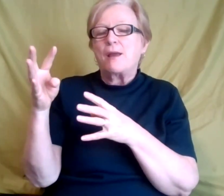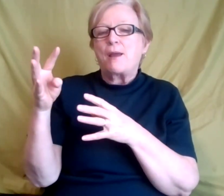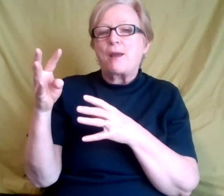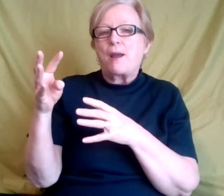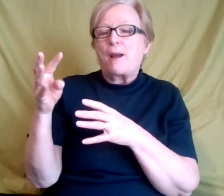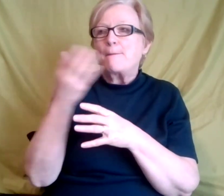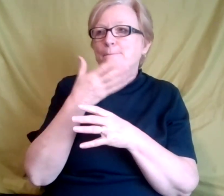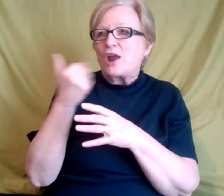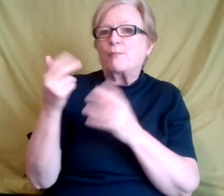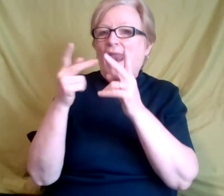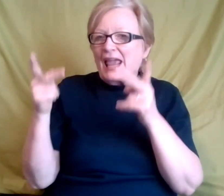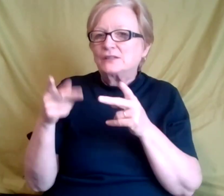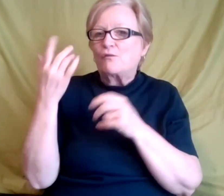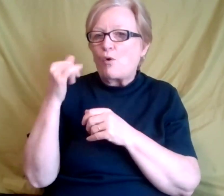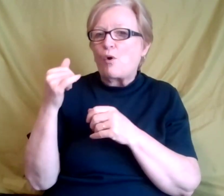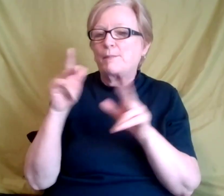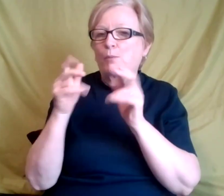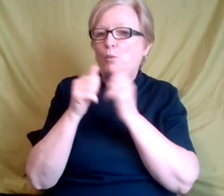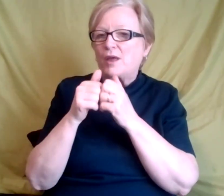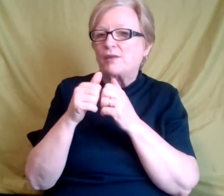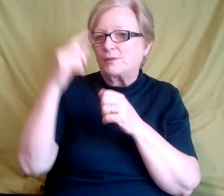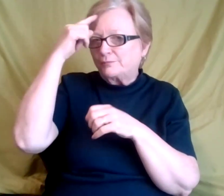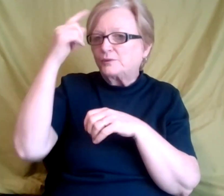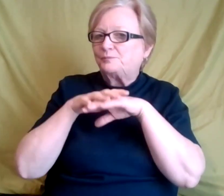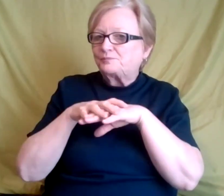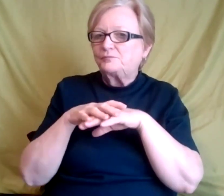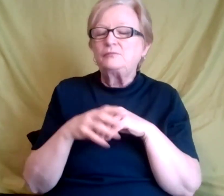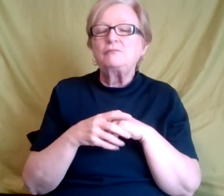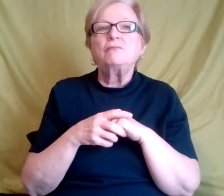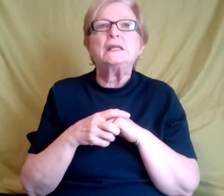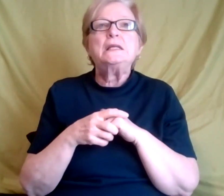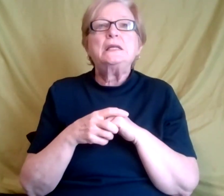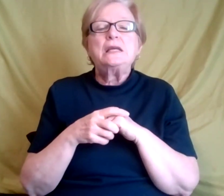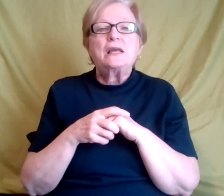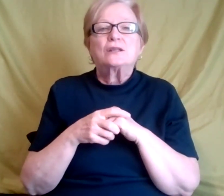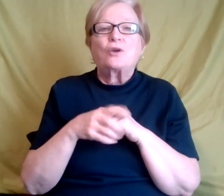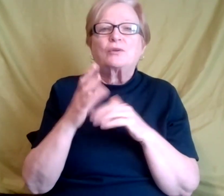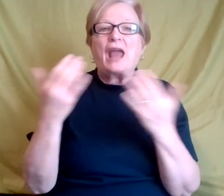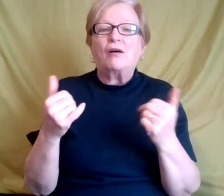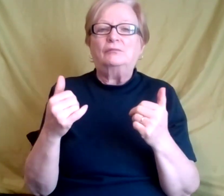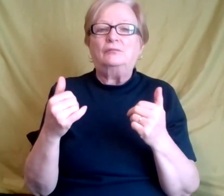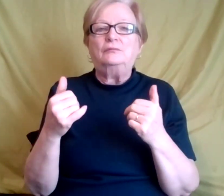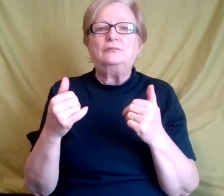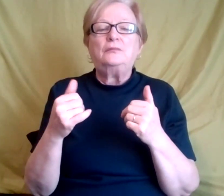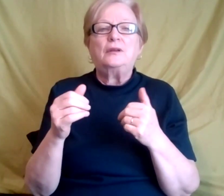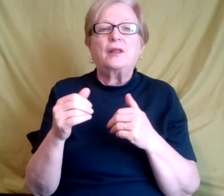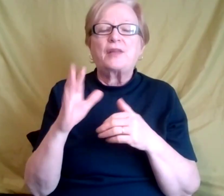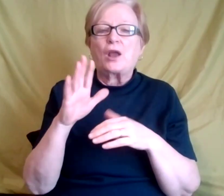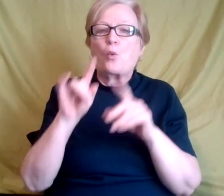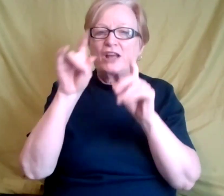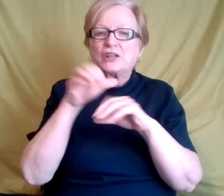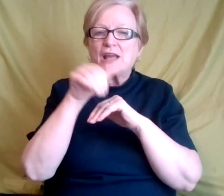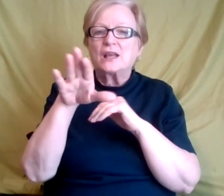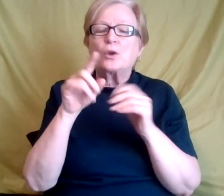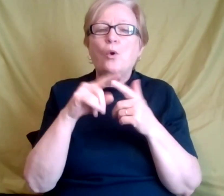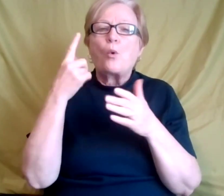space. And so, you know, the, going back to the question, uh, that I sent you, um, so what should an